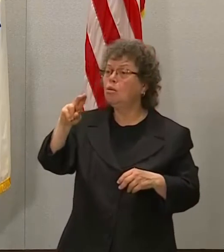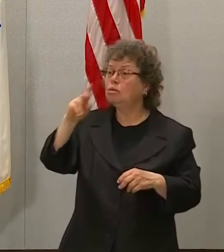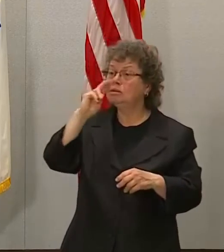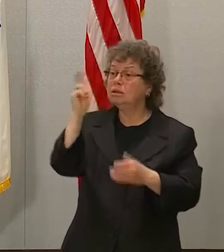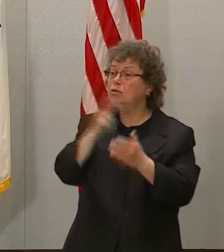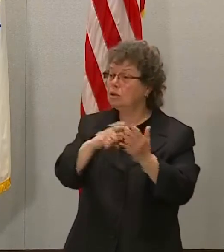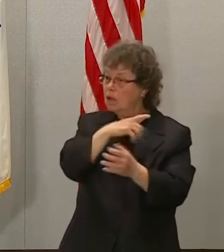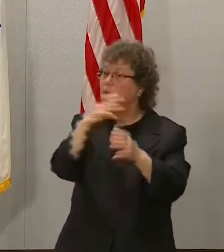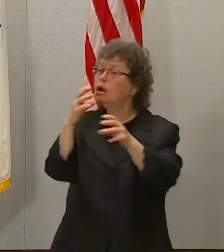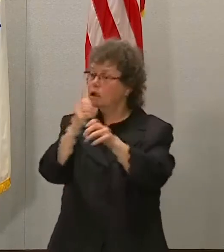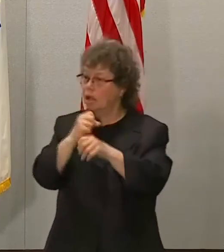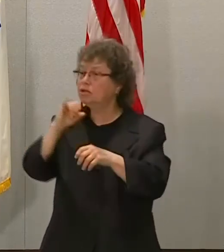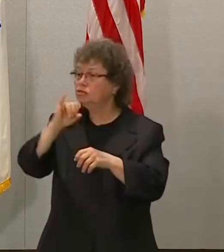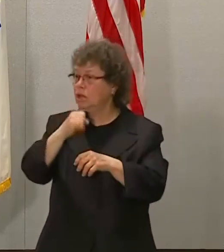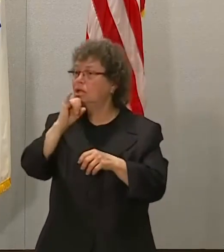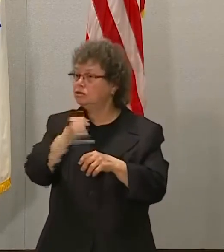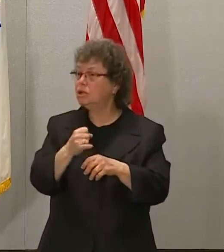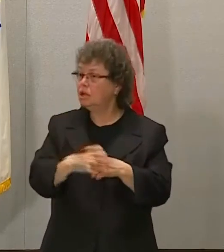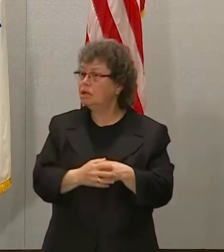available. And I'd still take it.